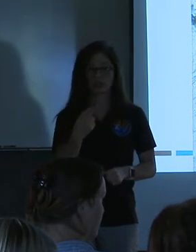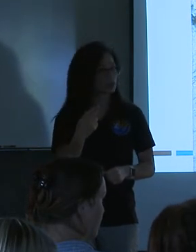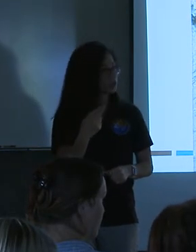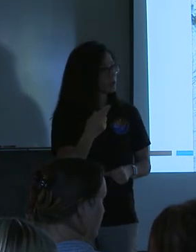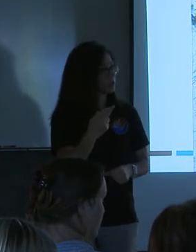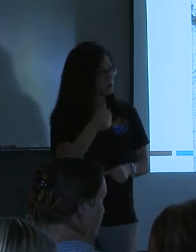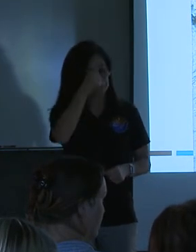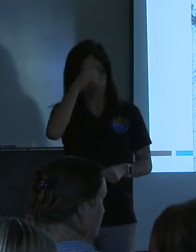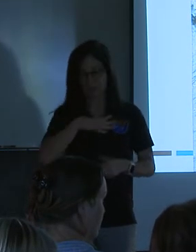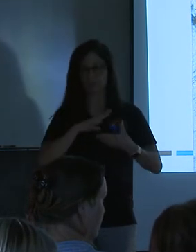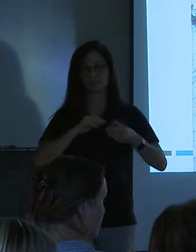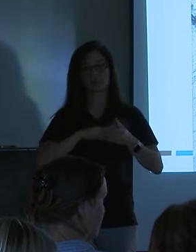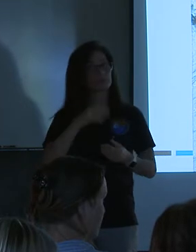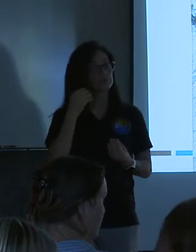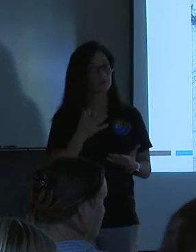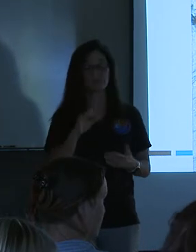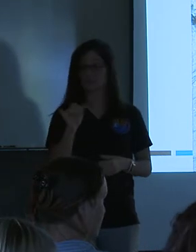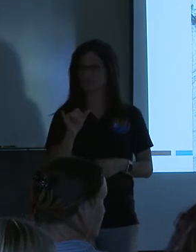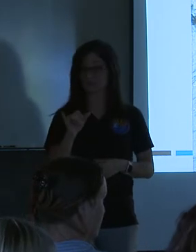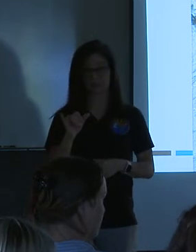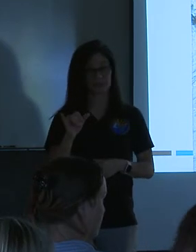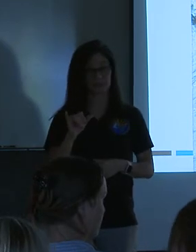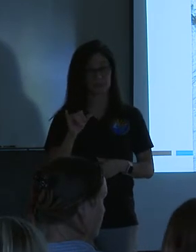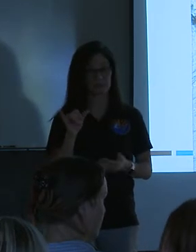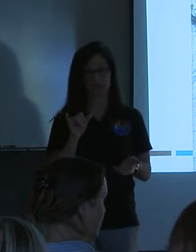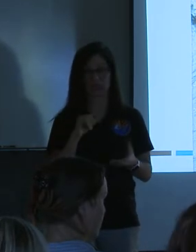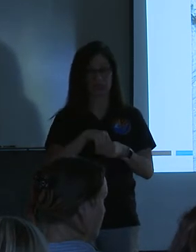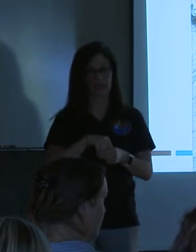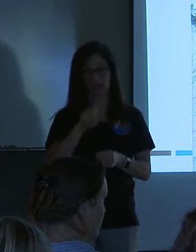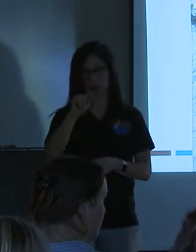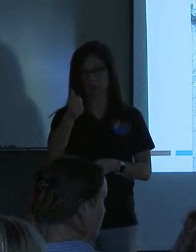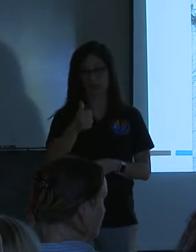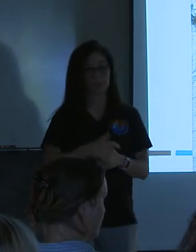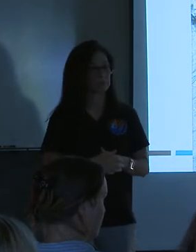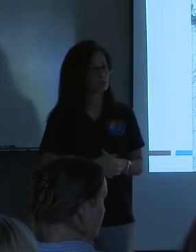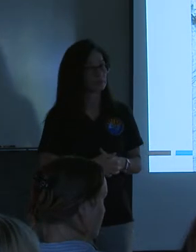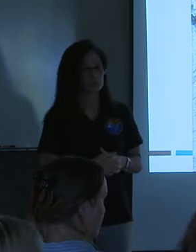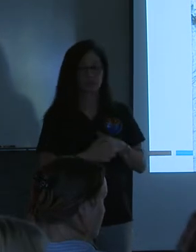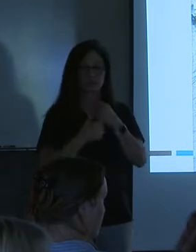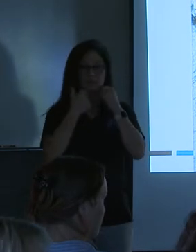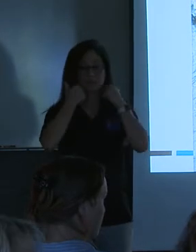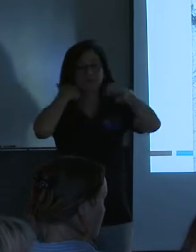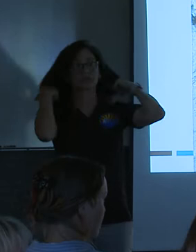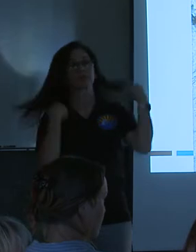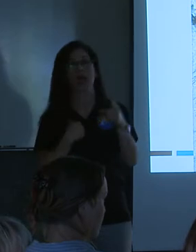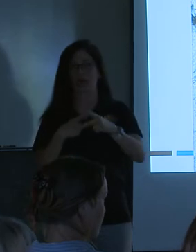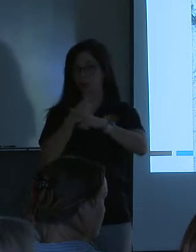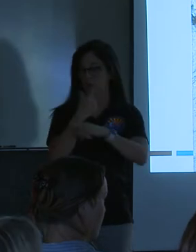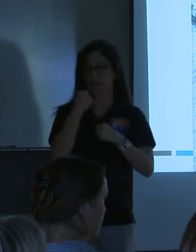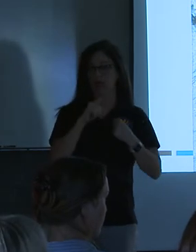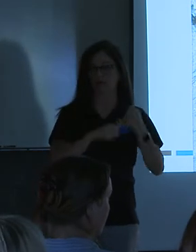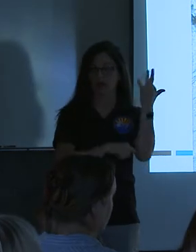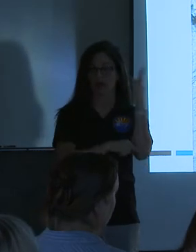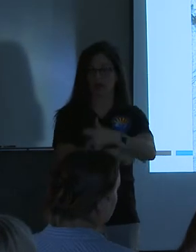I tell you right now, it's the same as it was in 2010. And it's worse. And you know what law is coming down? To